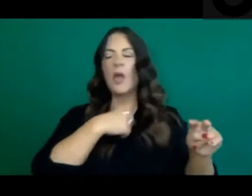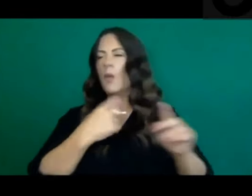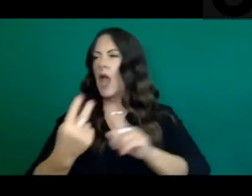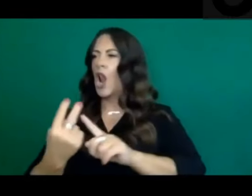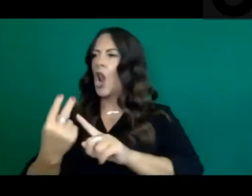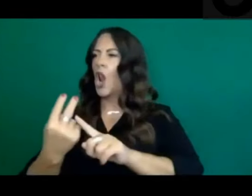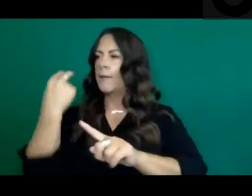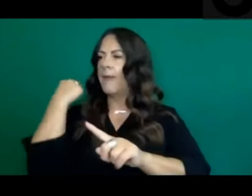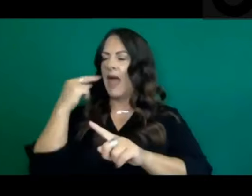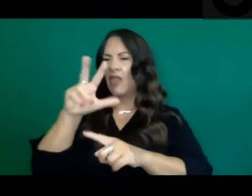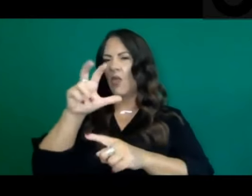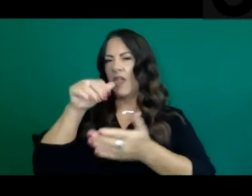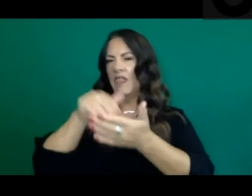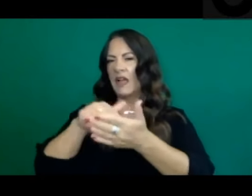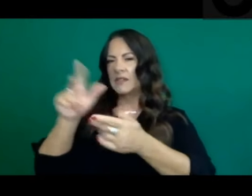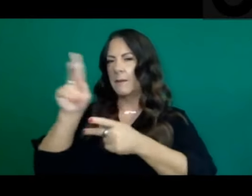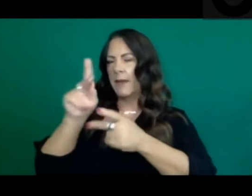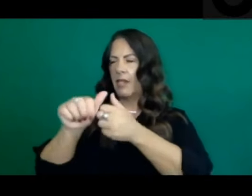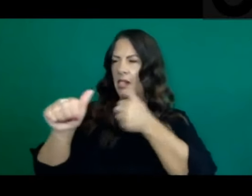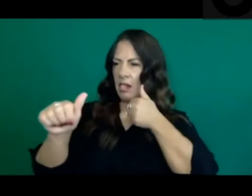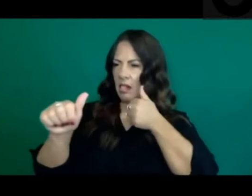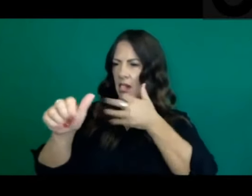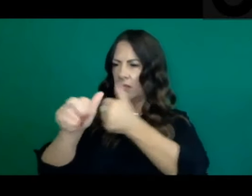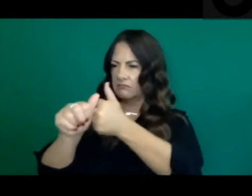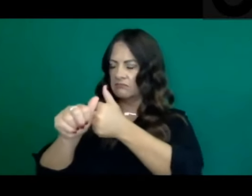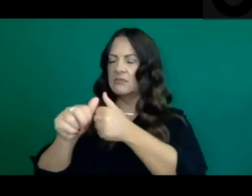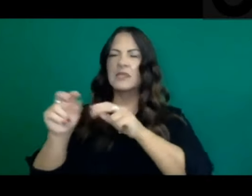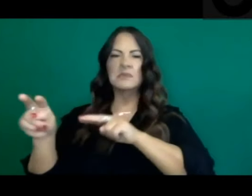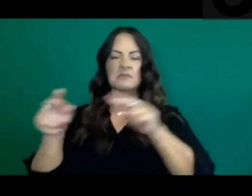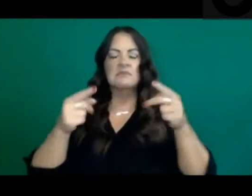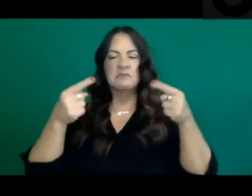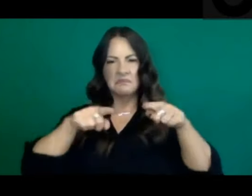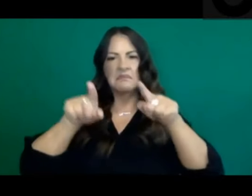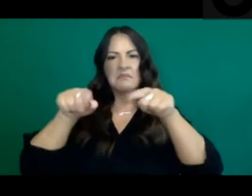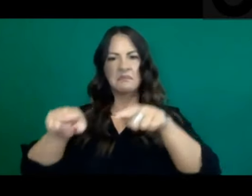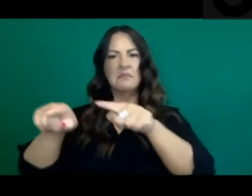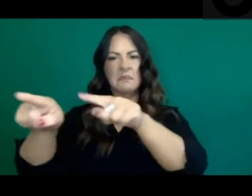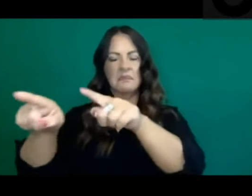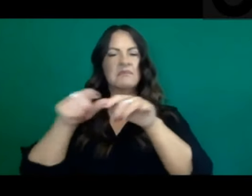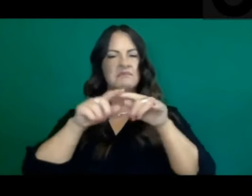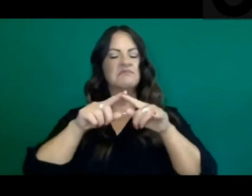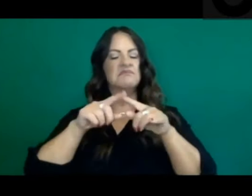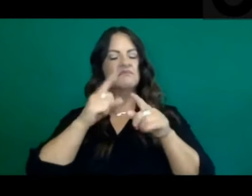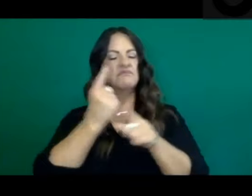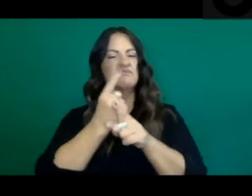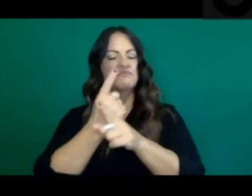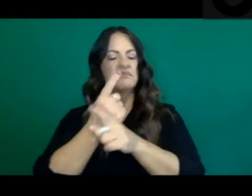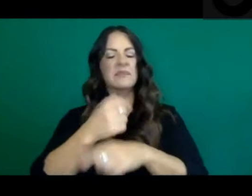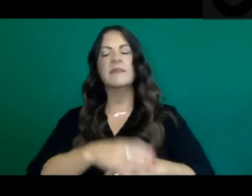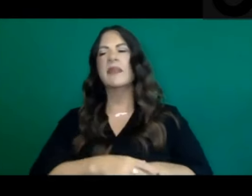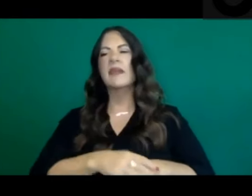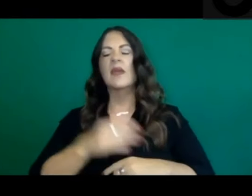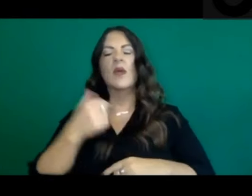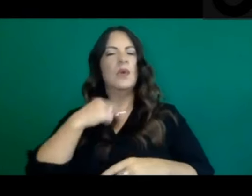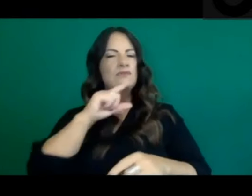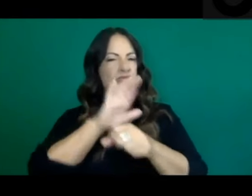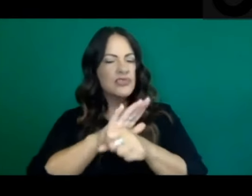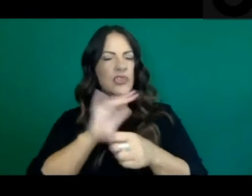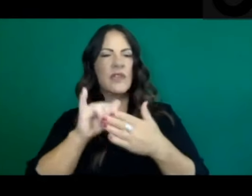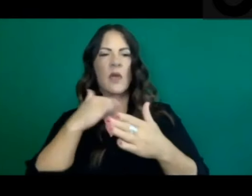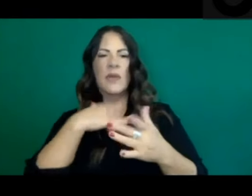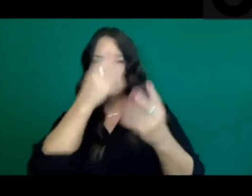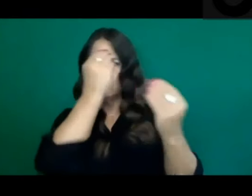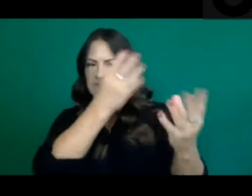continue, as we have throughout this entire response, to work with our counties to ensure that they have all the data that they